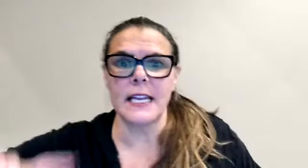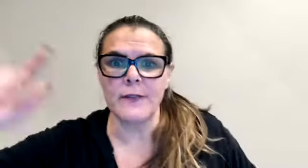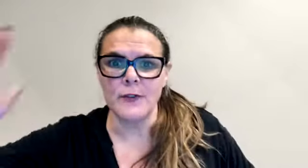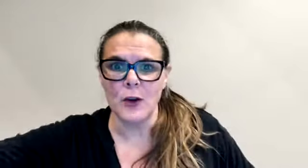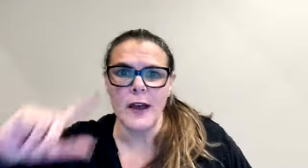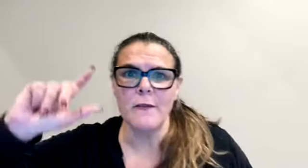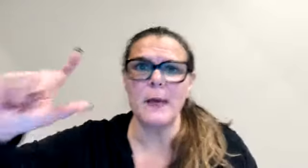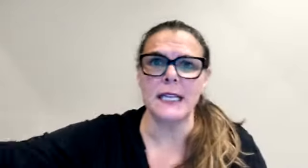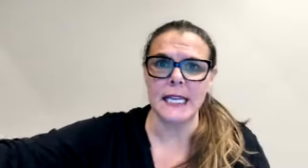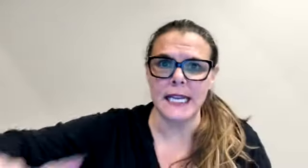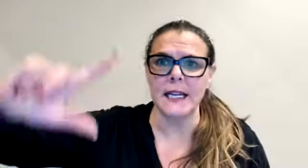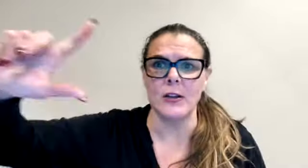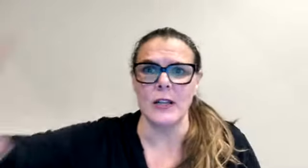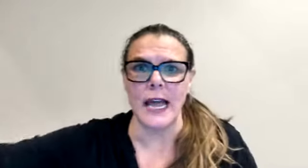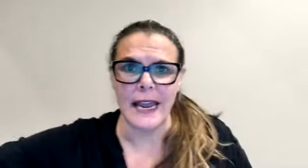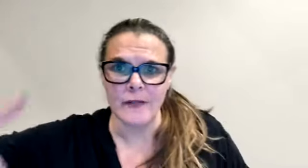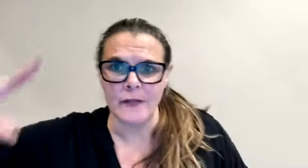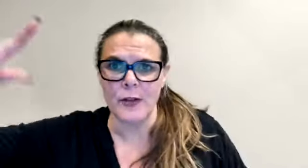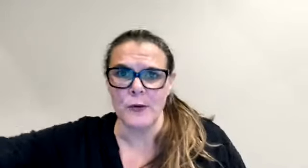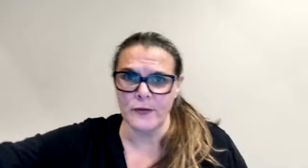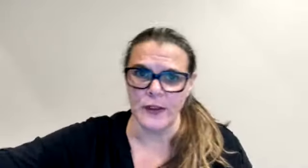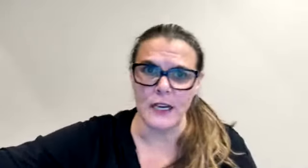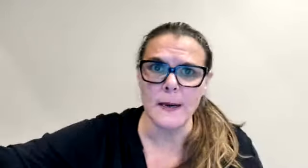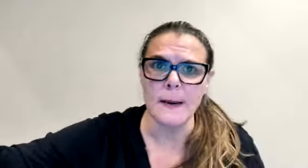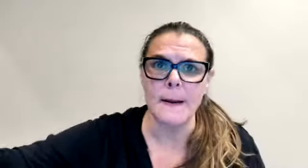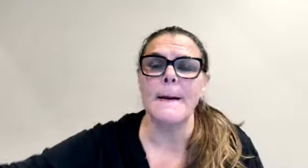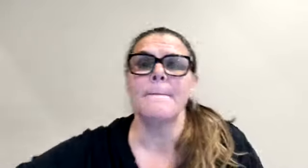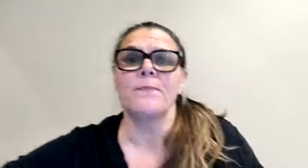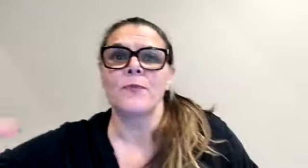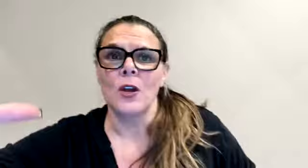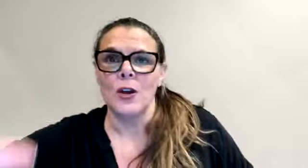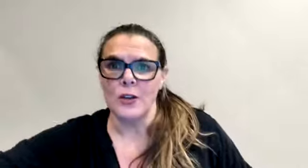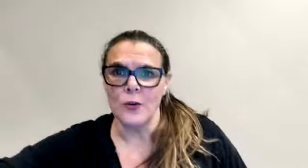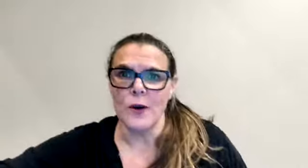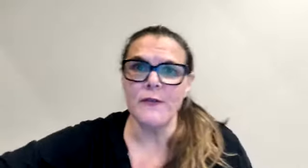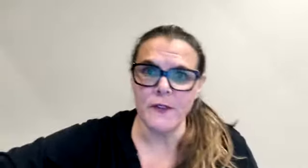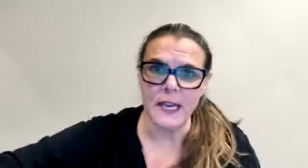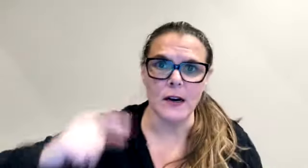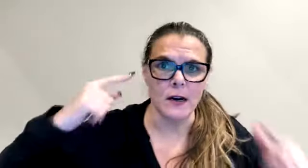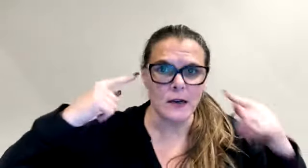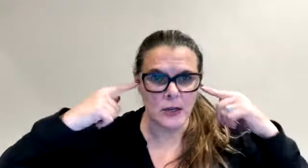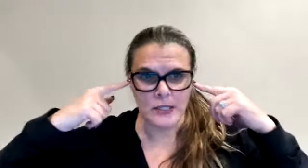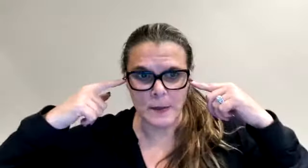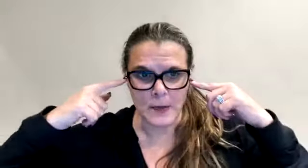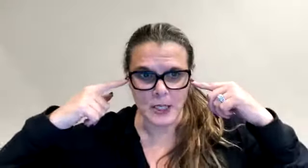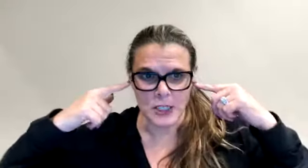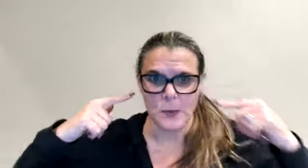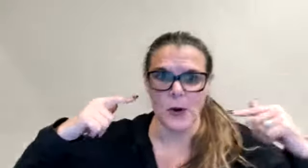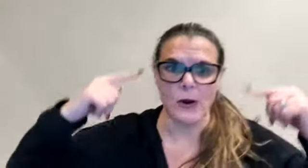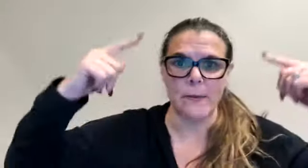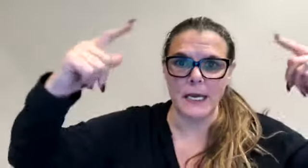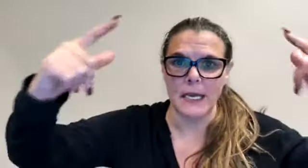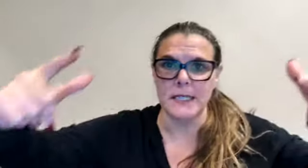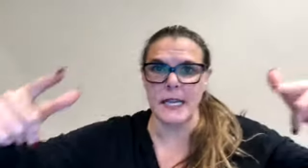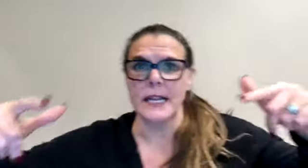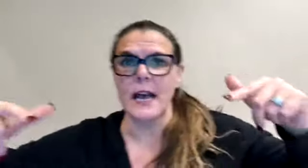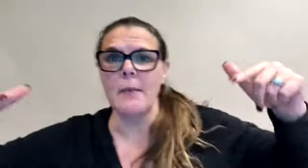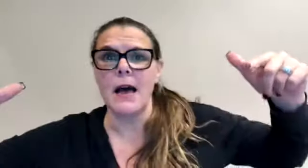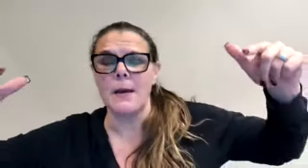if you have been leading your life through fear, your fear, your subconscious programming is going to come up